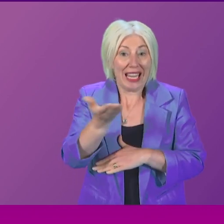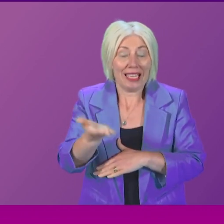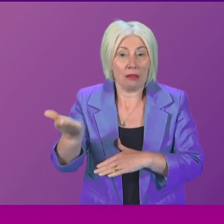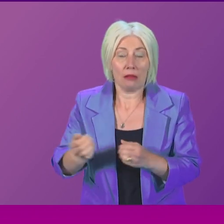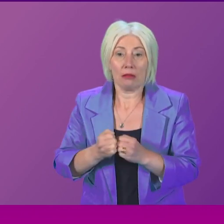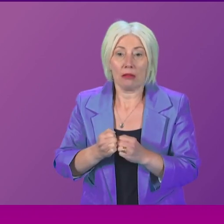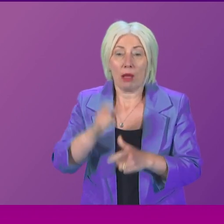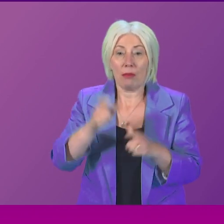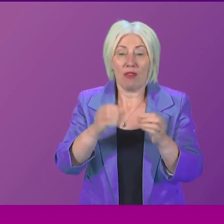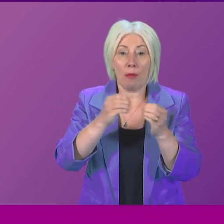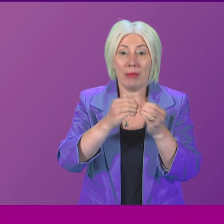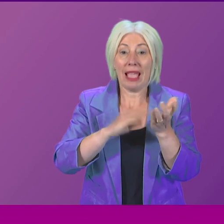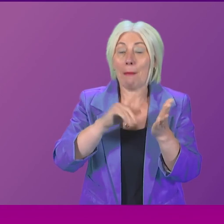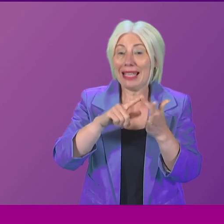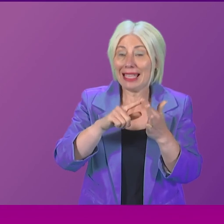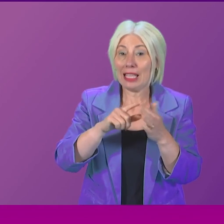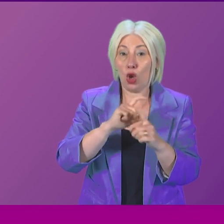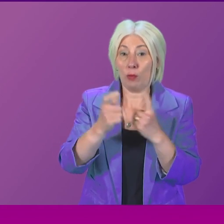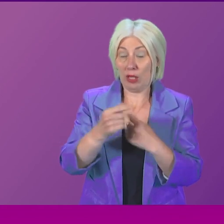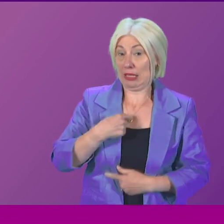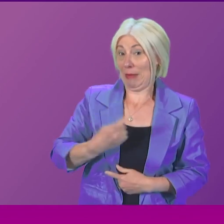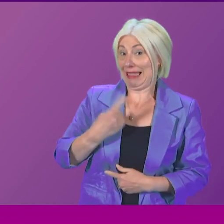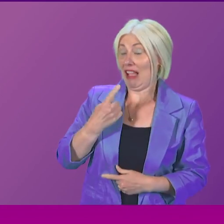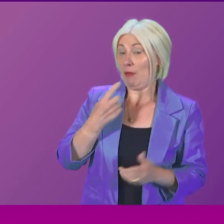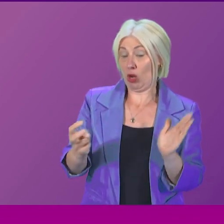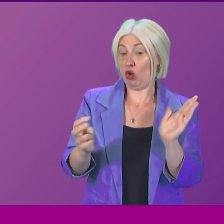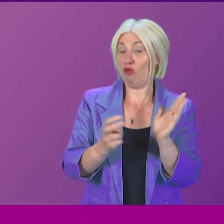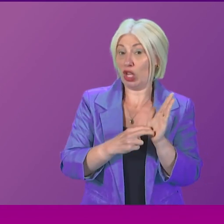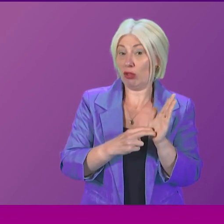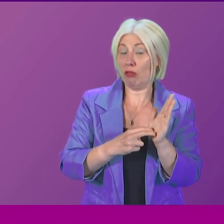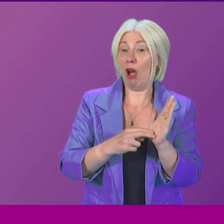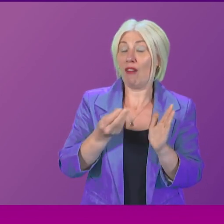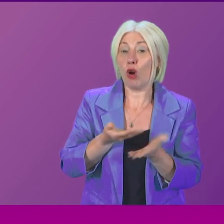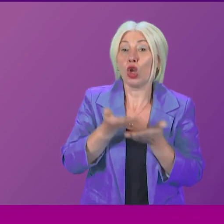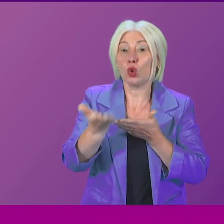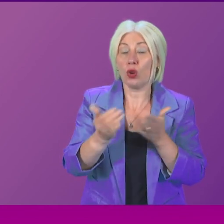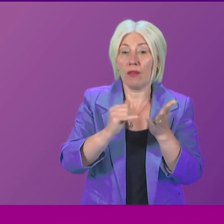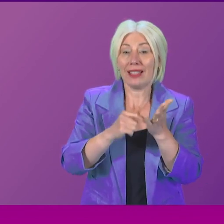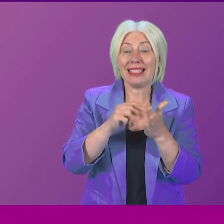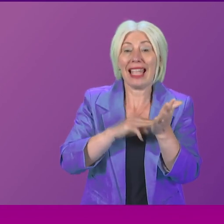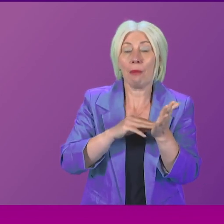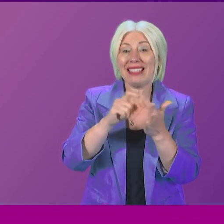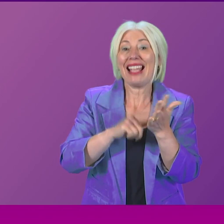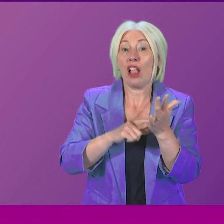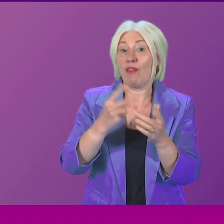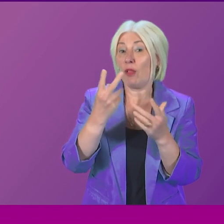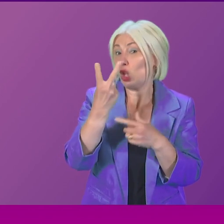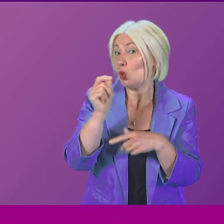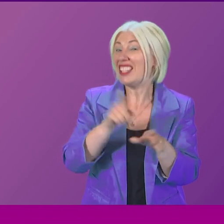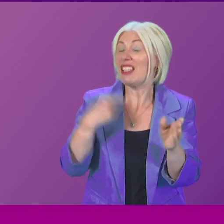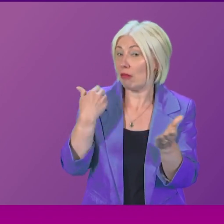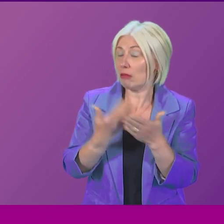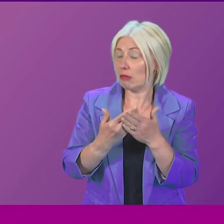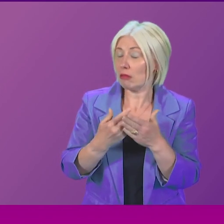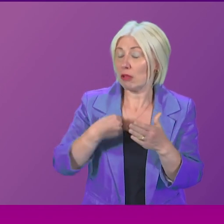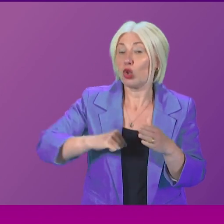from BAME communities as well. I myself have been in the register for stem cell donors for nearly two decades. The Scottish Government recognises